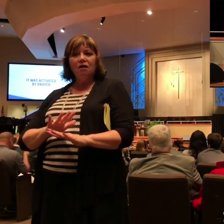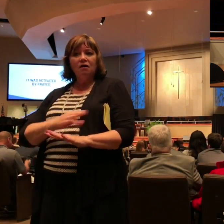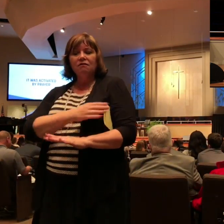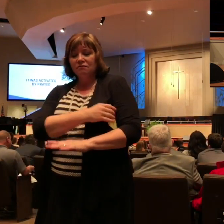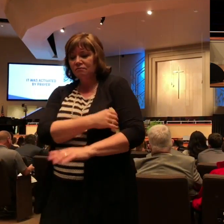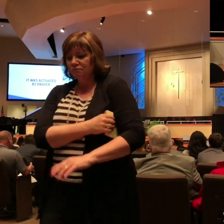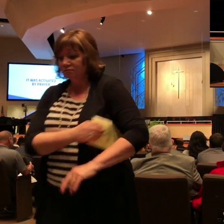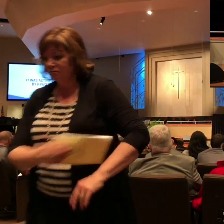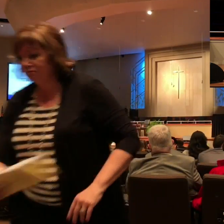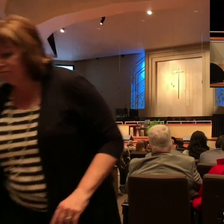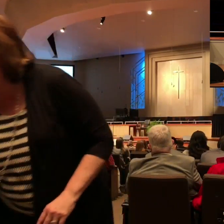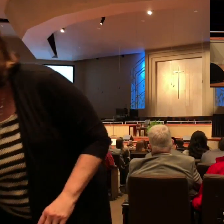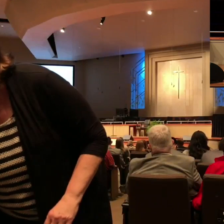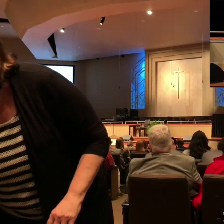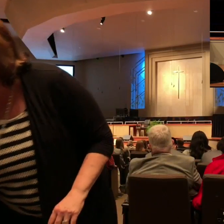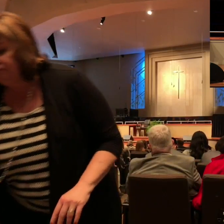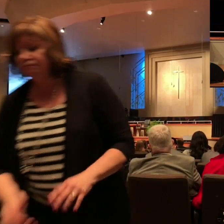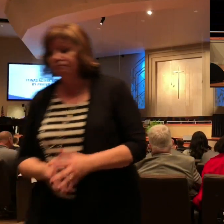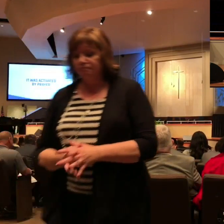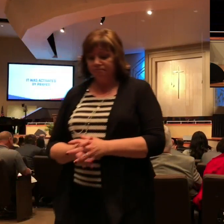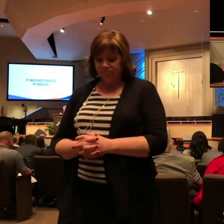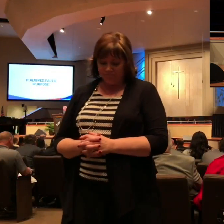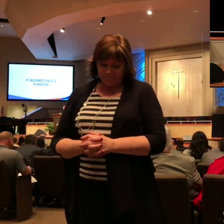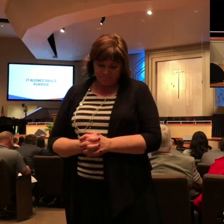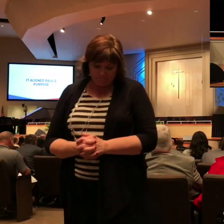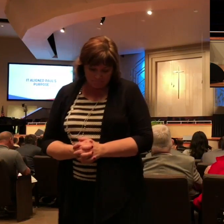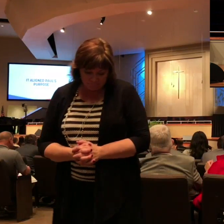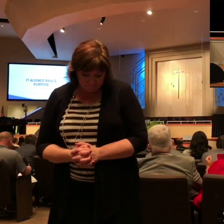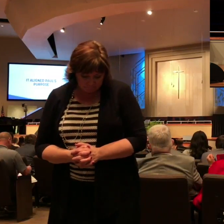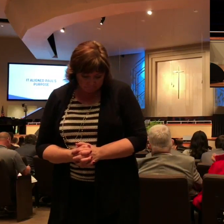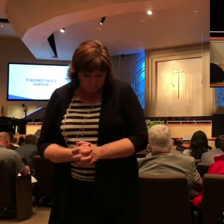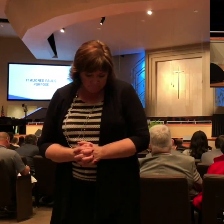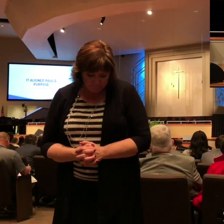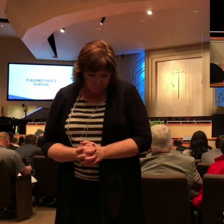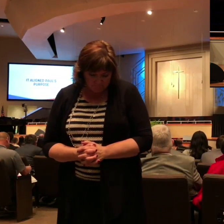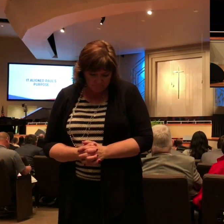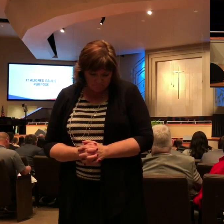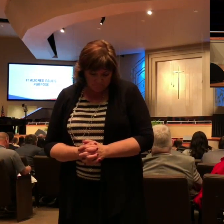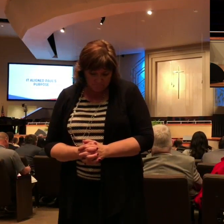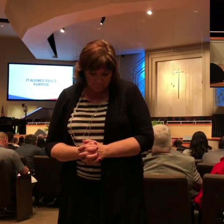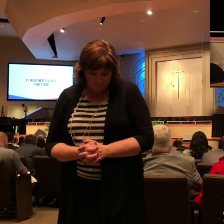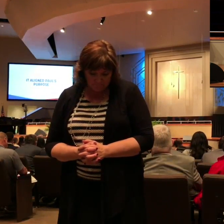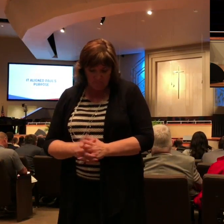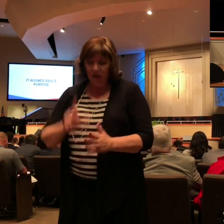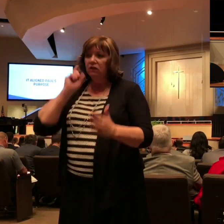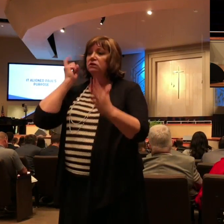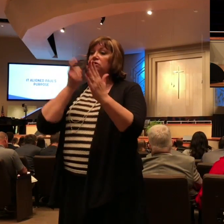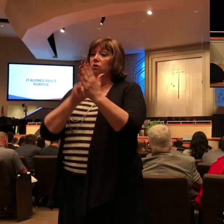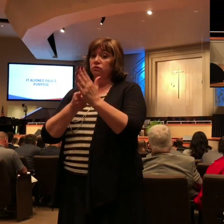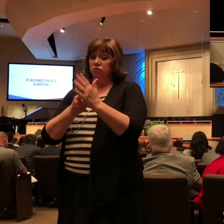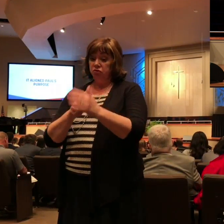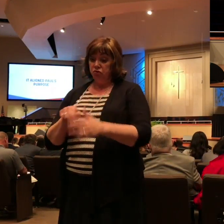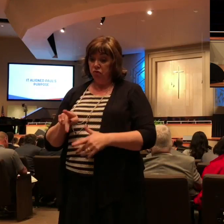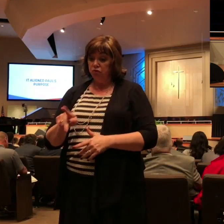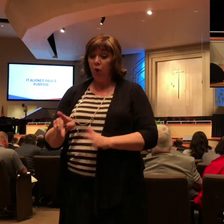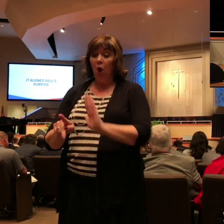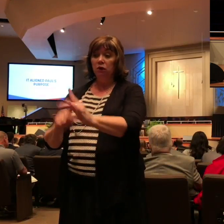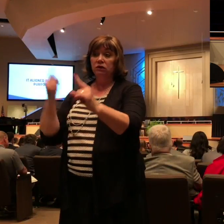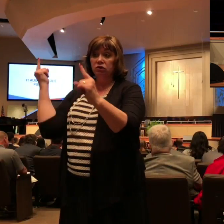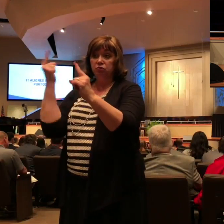the provision of the Spirit also aligned Paul's purpose. Notice it in verse 20. According to